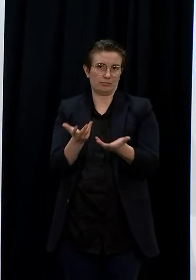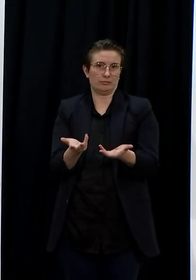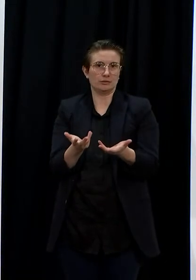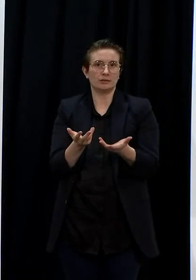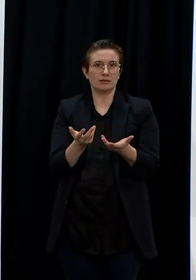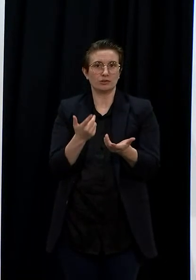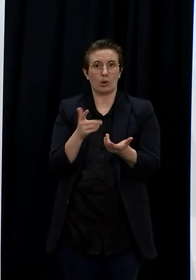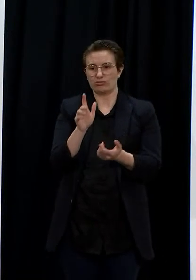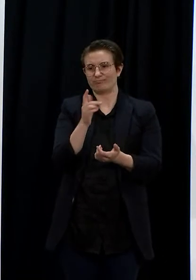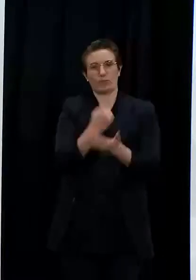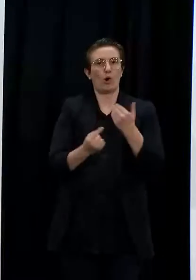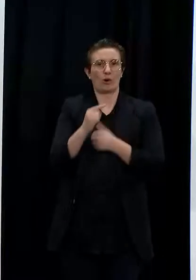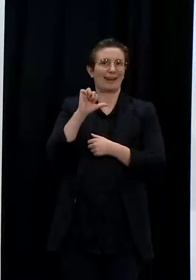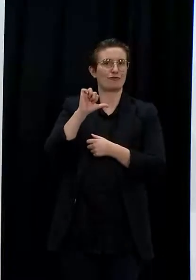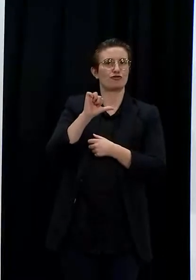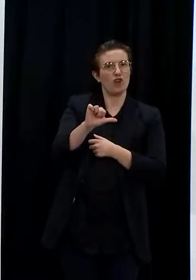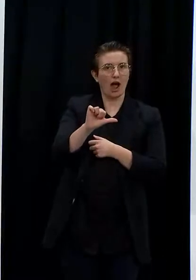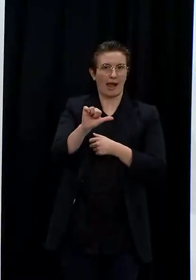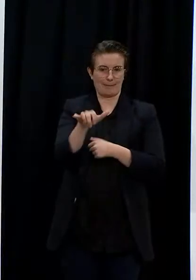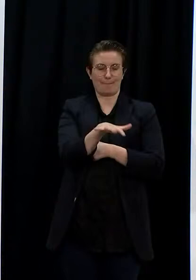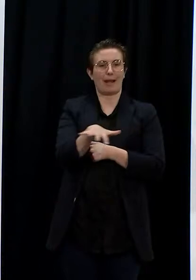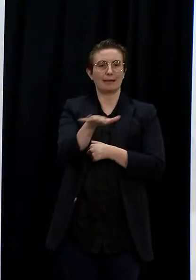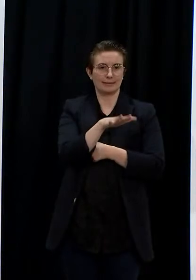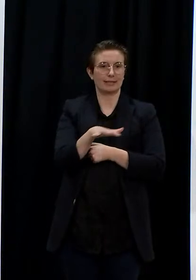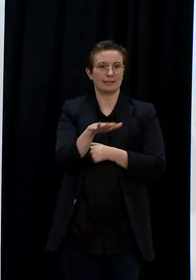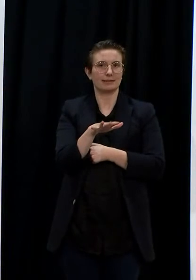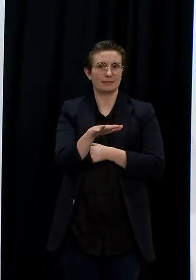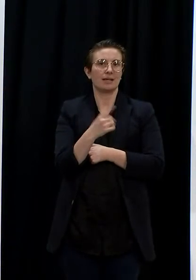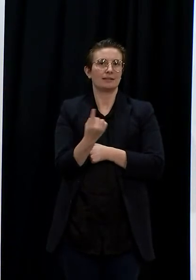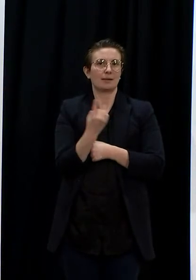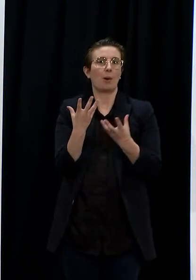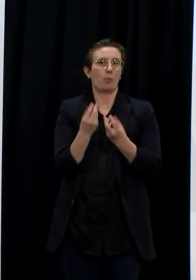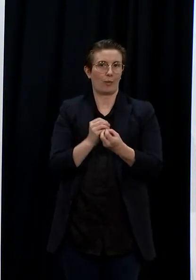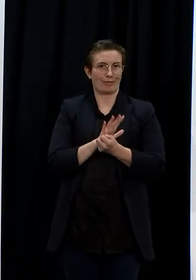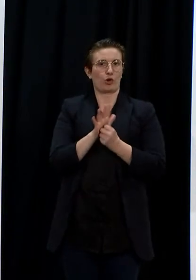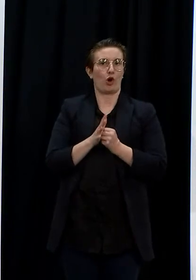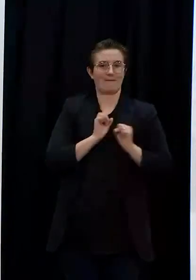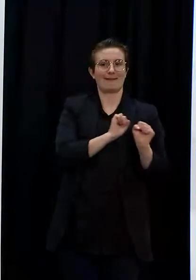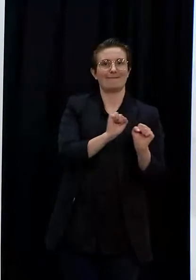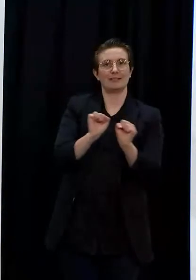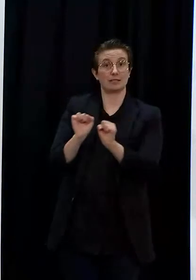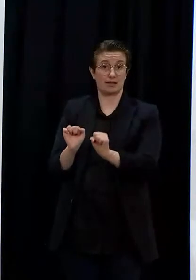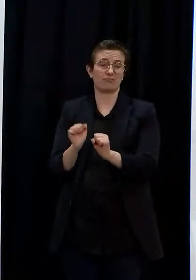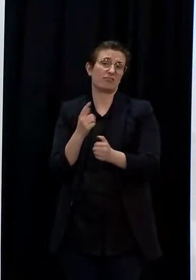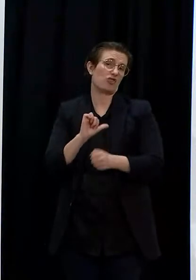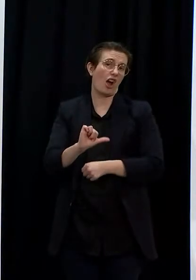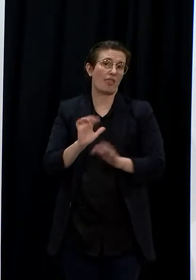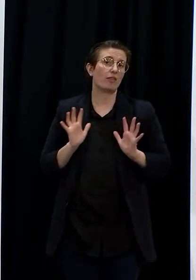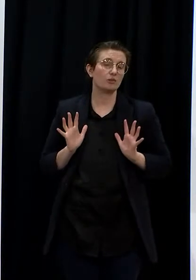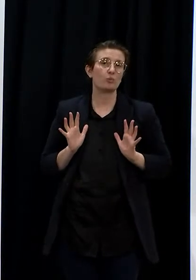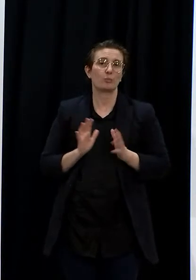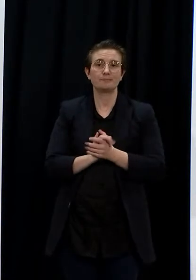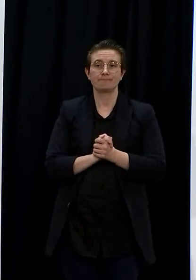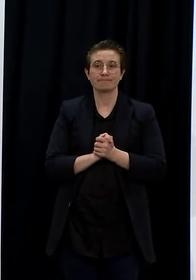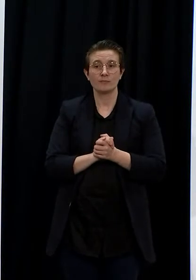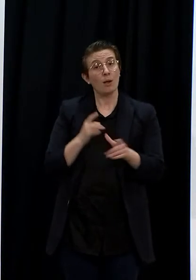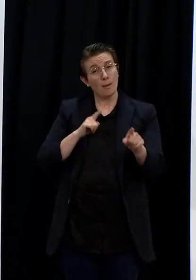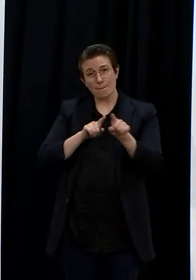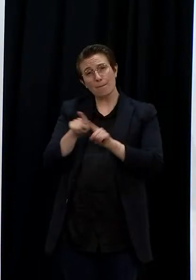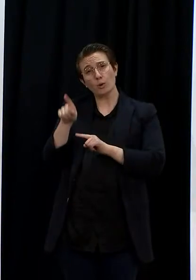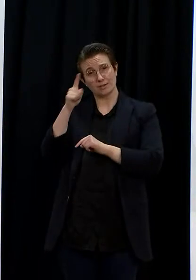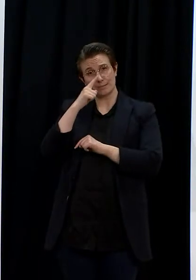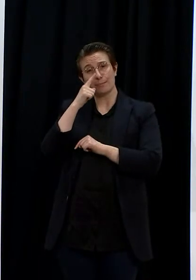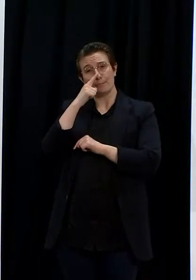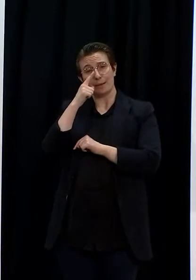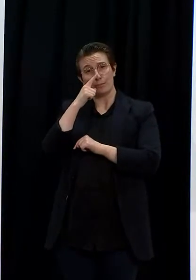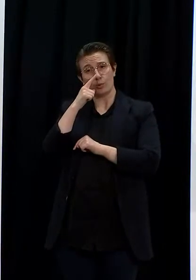nine. Overall, the number of cases without exposure events and already in isolation as contacts of existing cases has